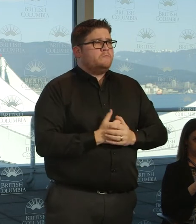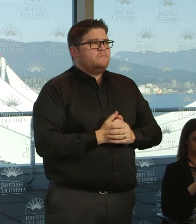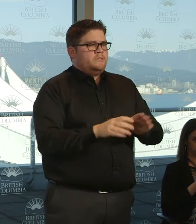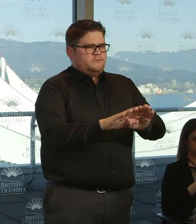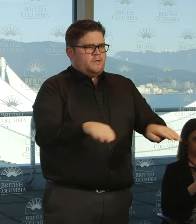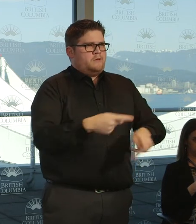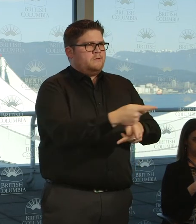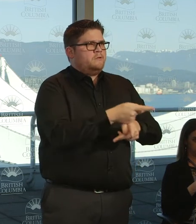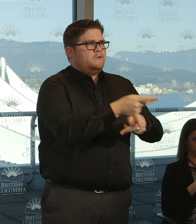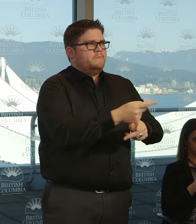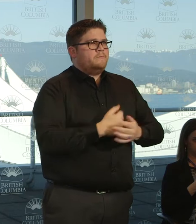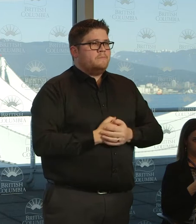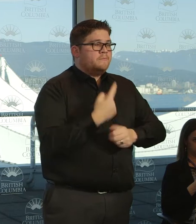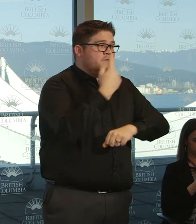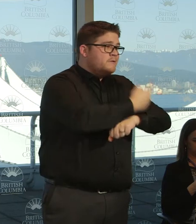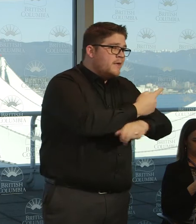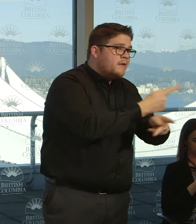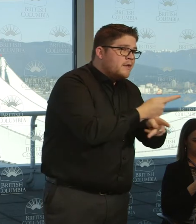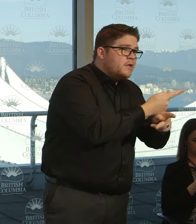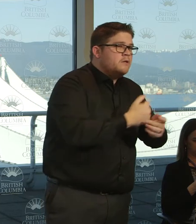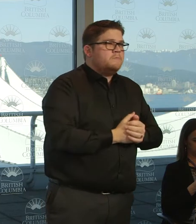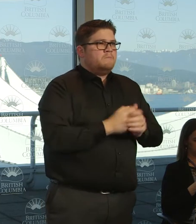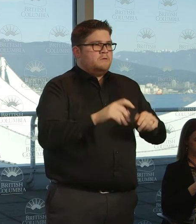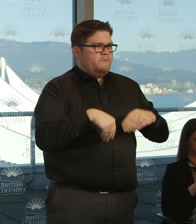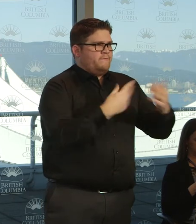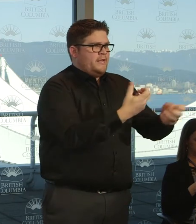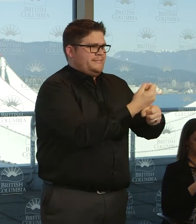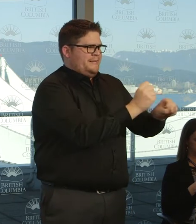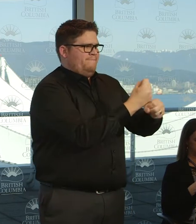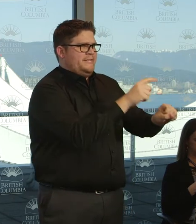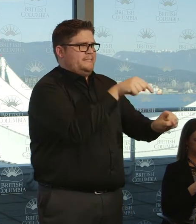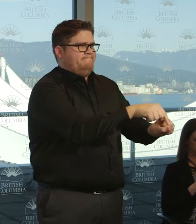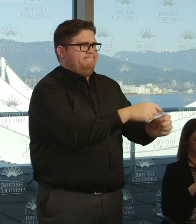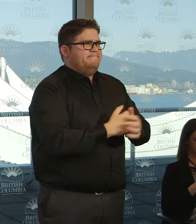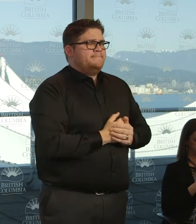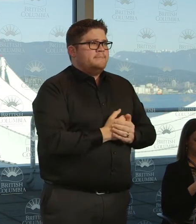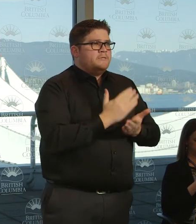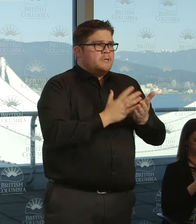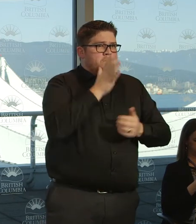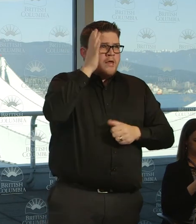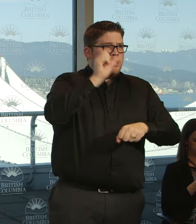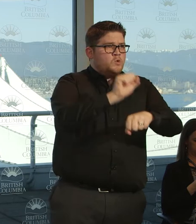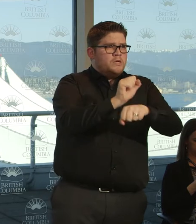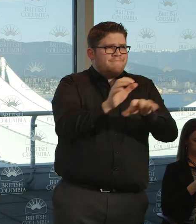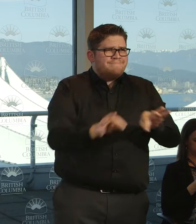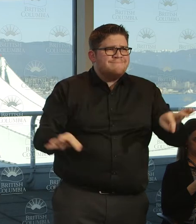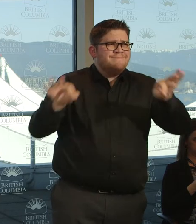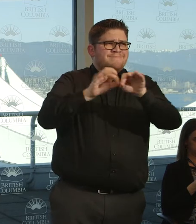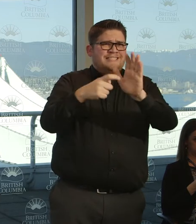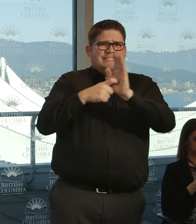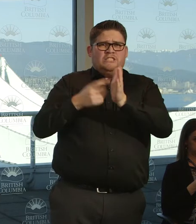and daycares must be provided in a safe manner for those families where parents work in our essential services sector. And we